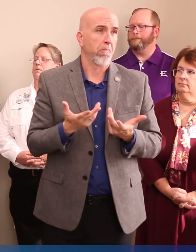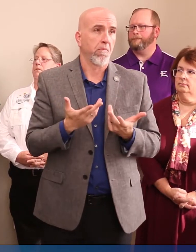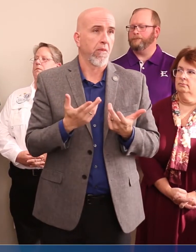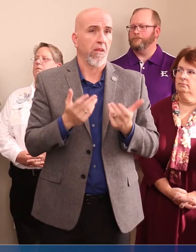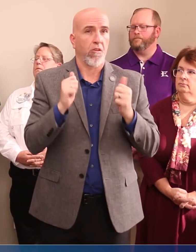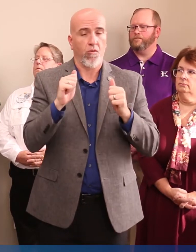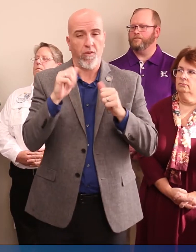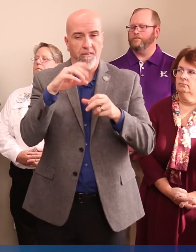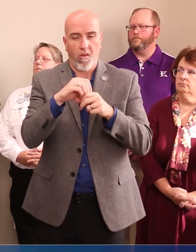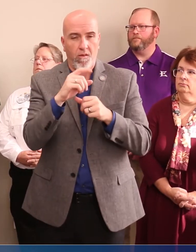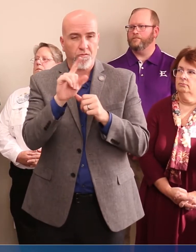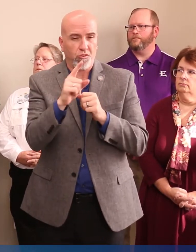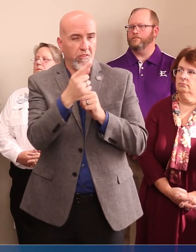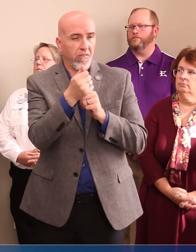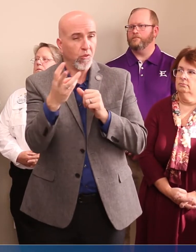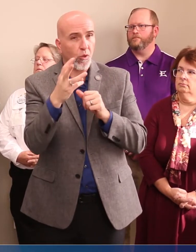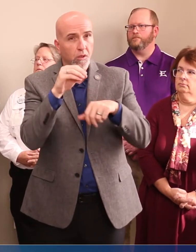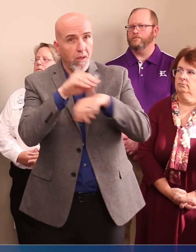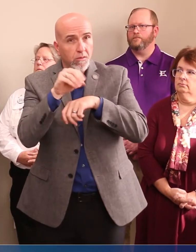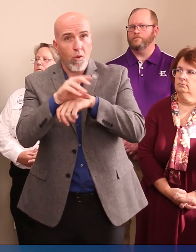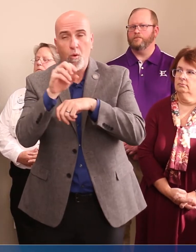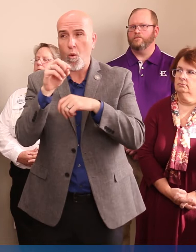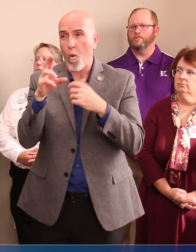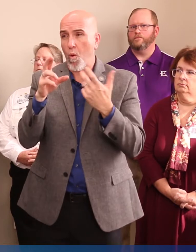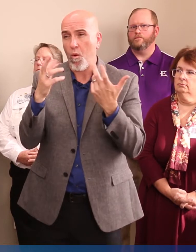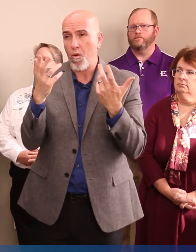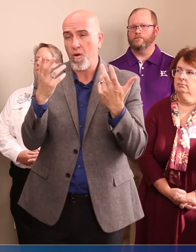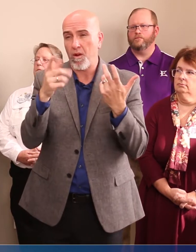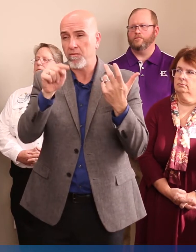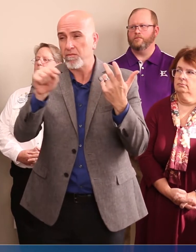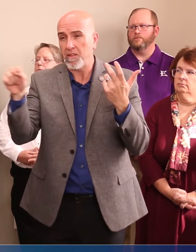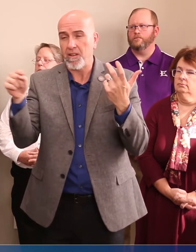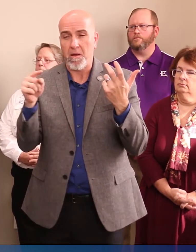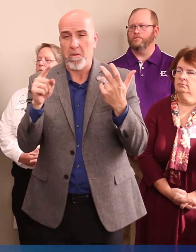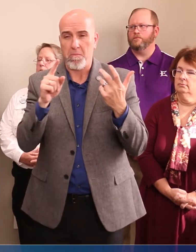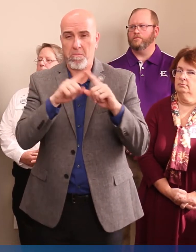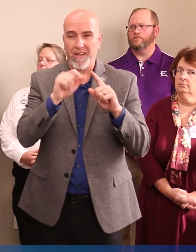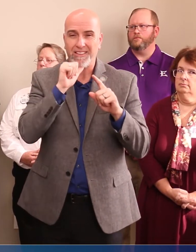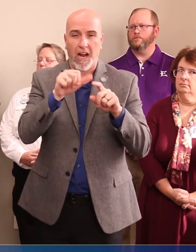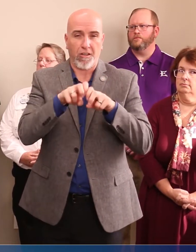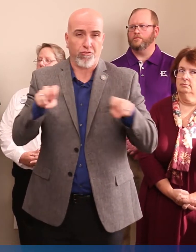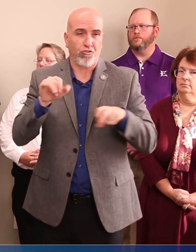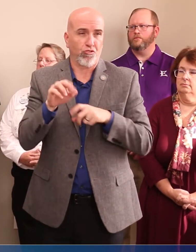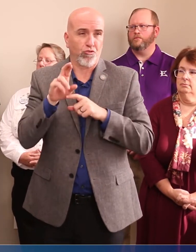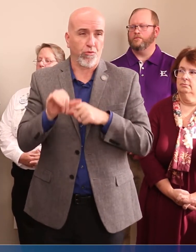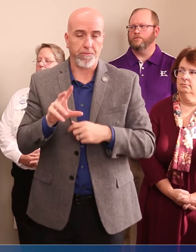involve a few consultants or advisors, but it won't involve a jury.